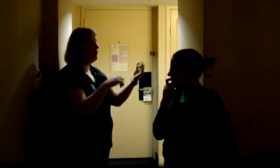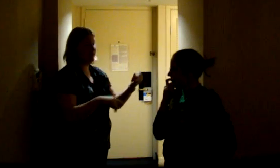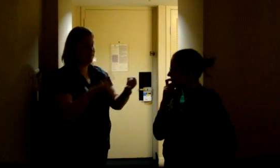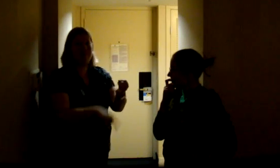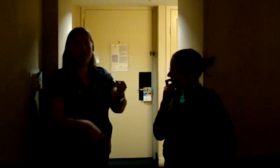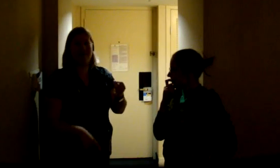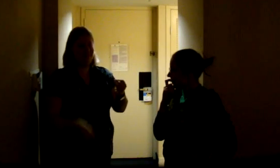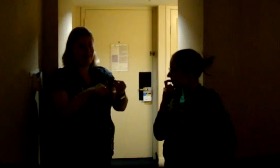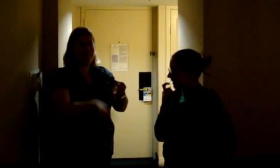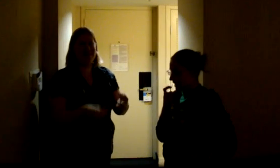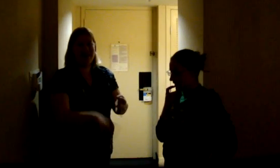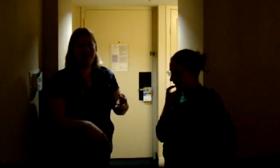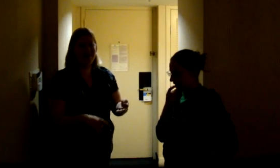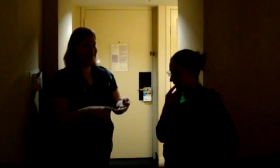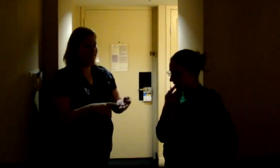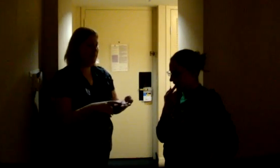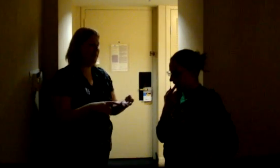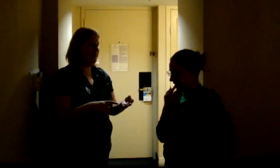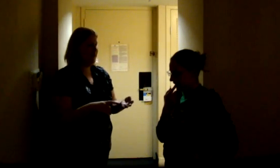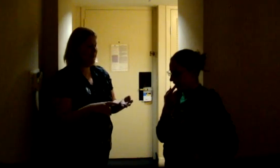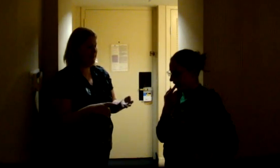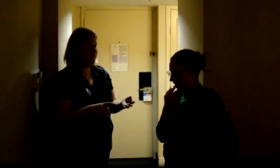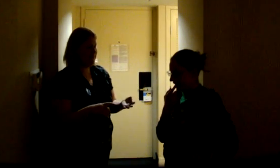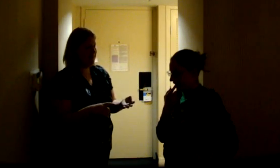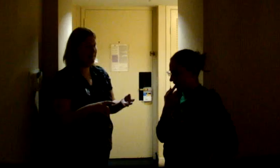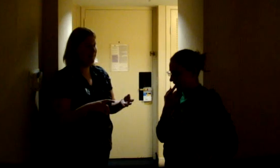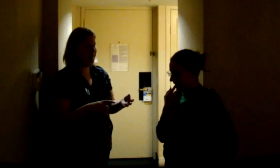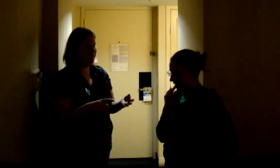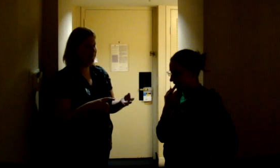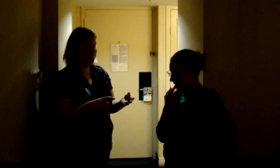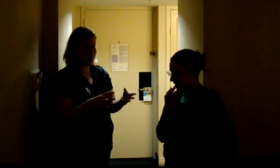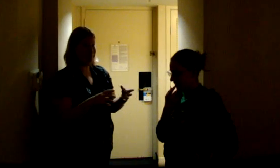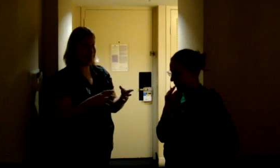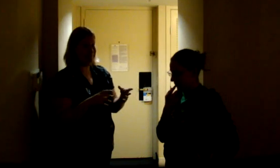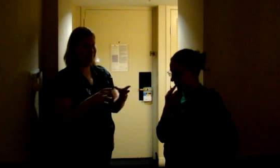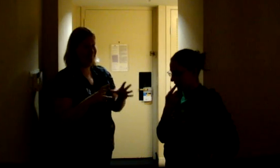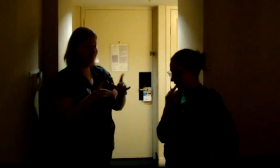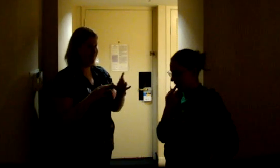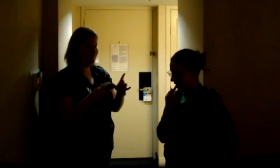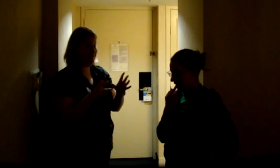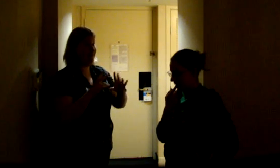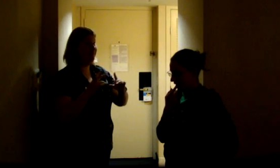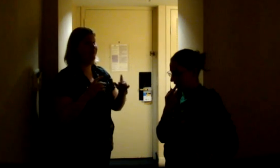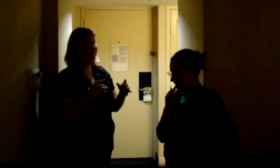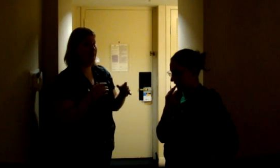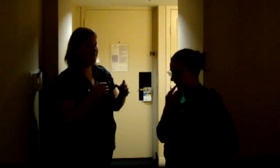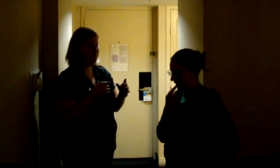The Brits. Pippa. Amy. Katie. Um. Um. Um. Um. Bucky. Bucky.